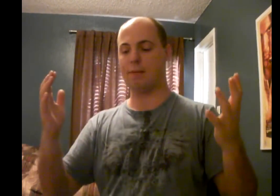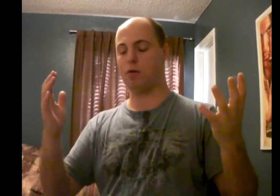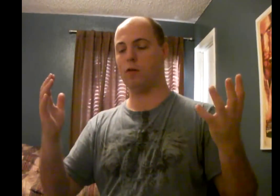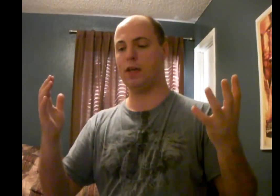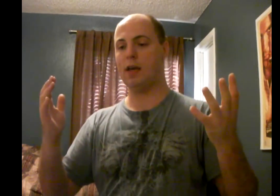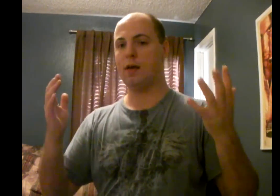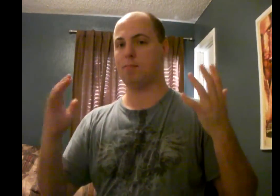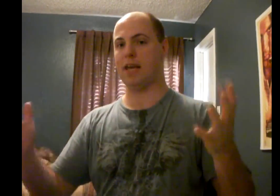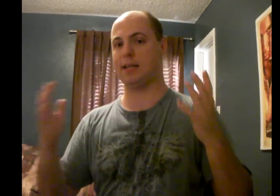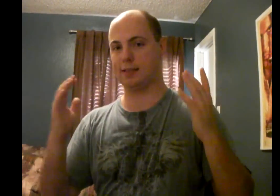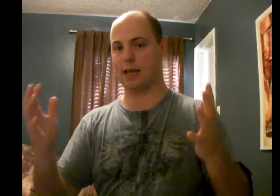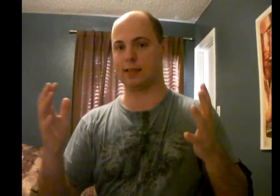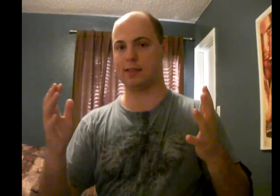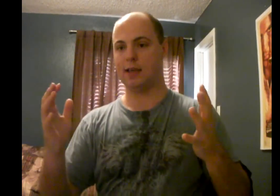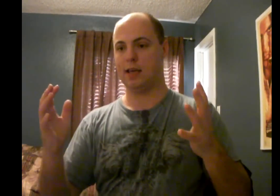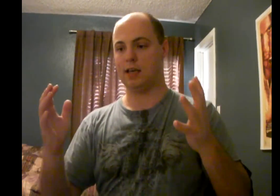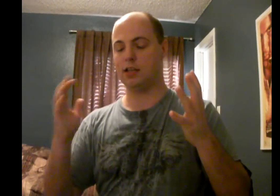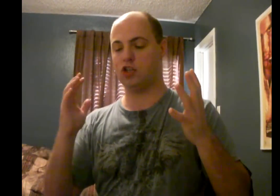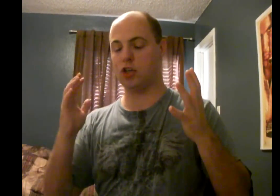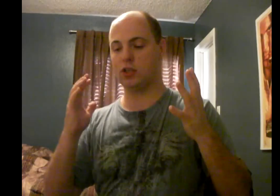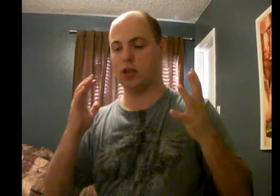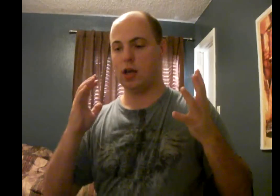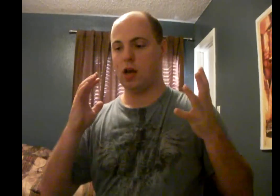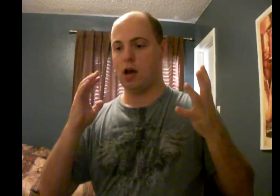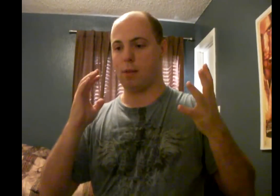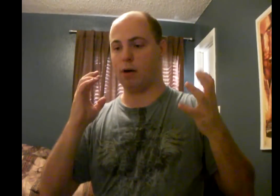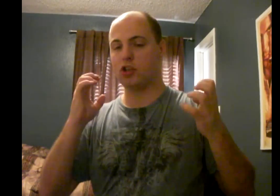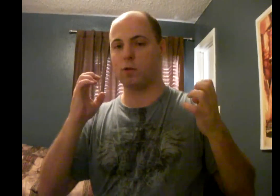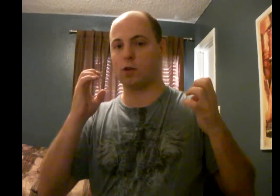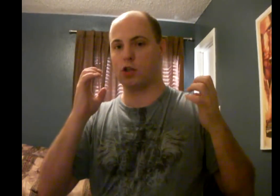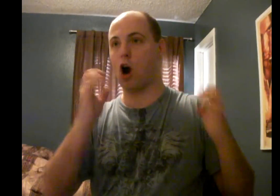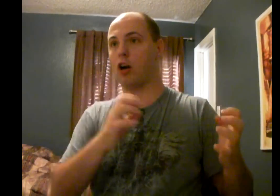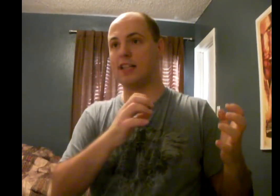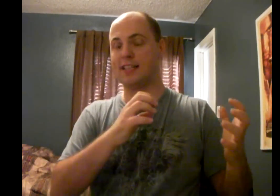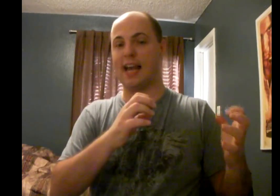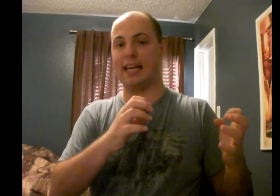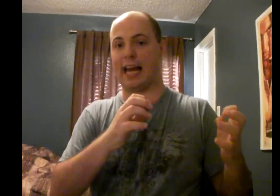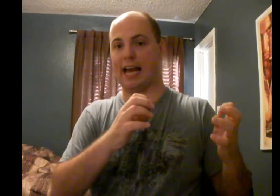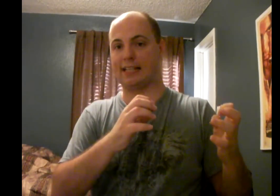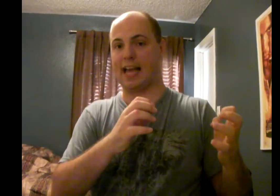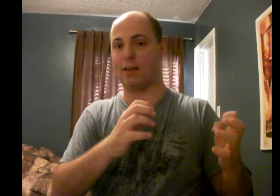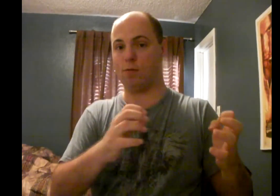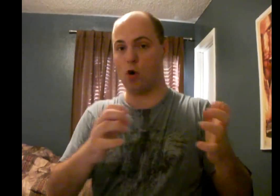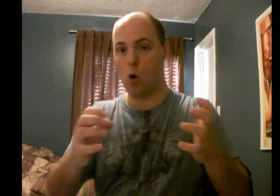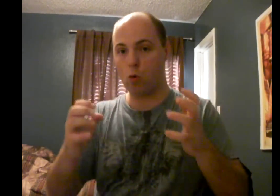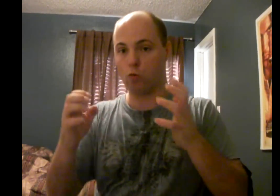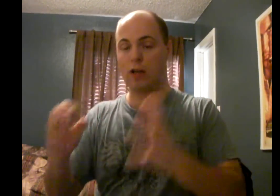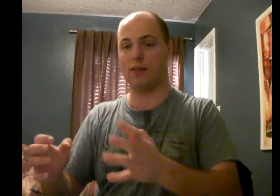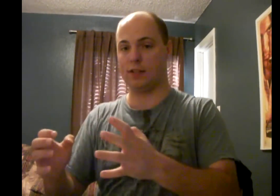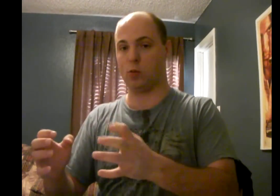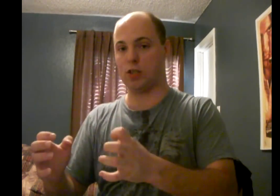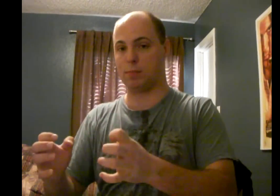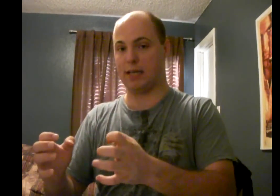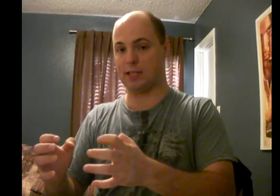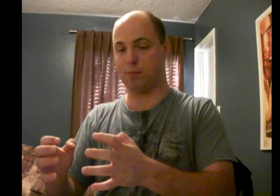in that movie makes sense. It is just a bunch of retarded sight gags that have no relevance to what's being